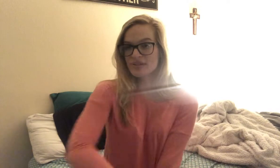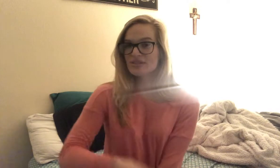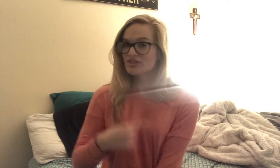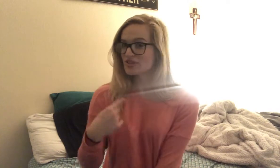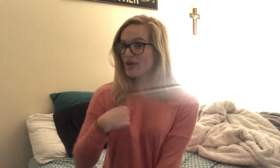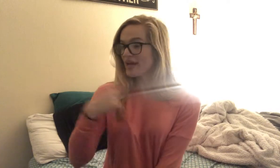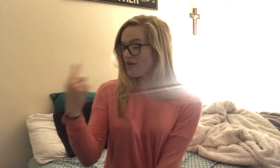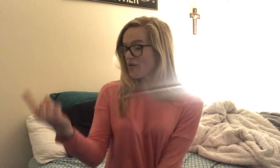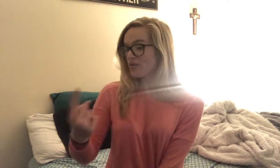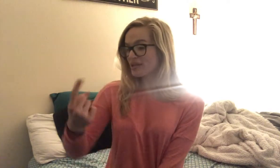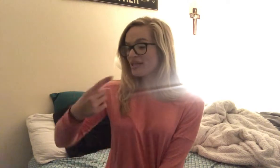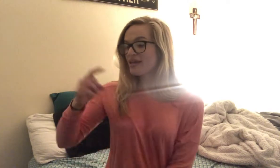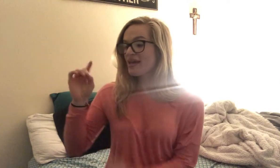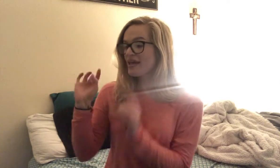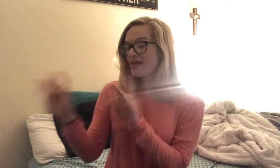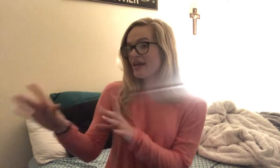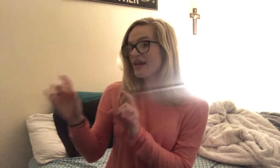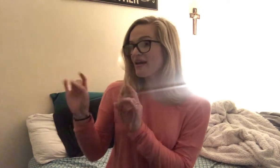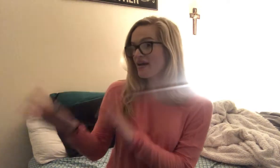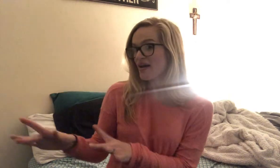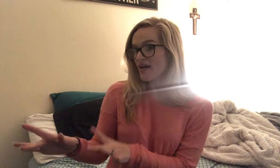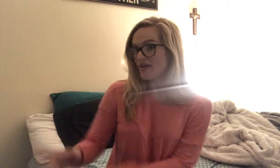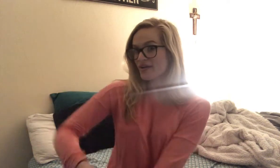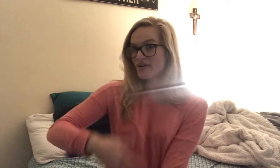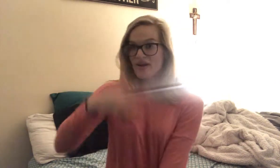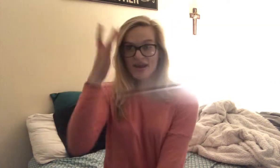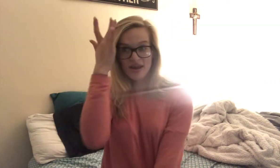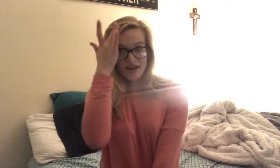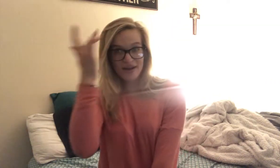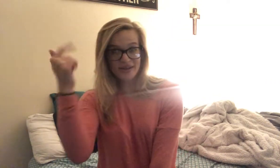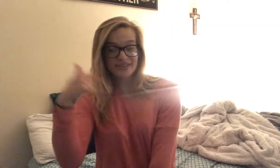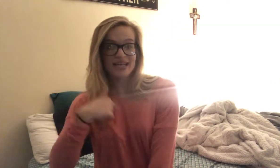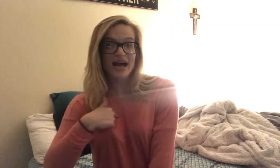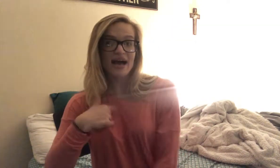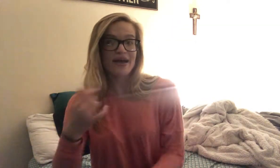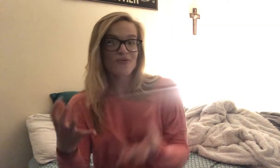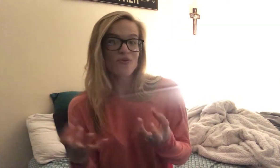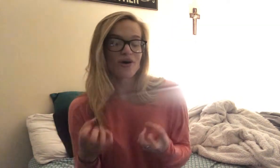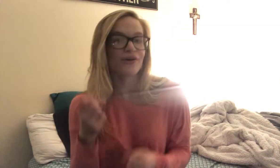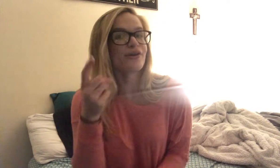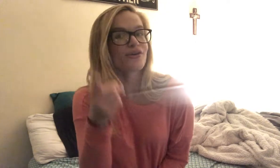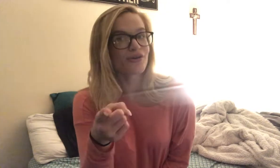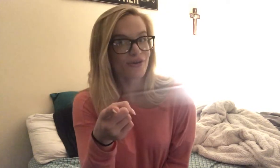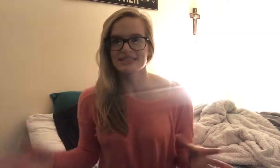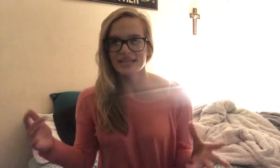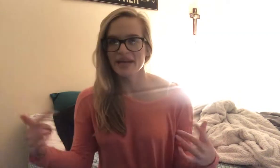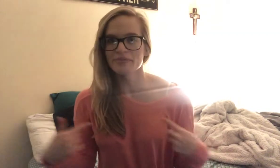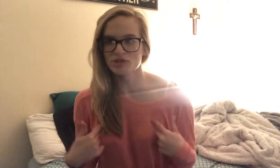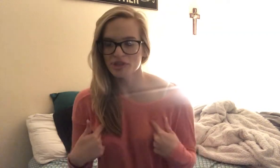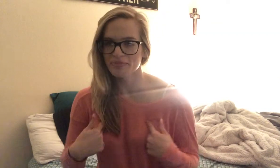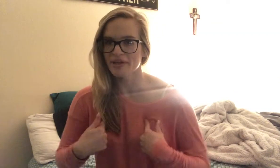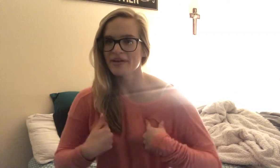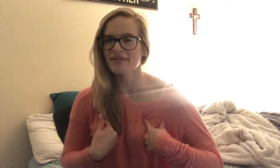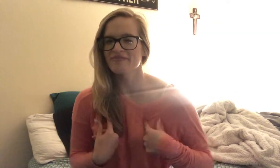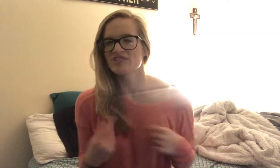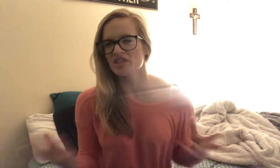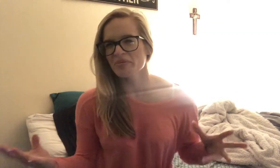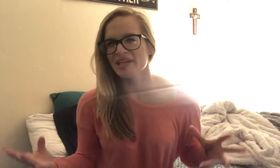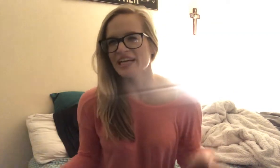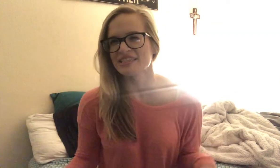So I. Only. Hate. Honor. Cause. I. Want. You. Say. I'm trippin'. For trippin'. I